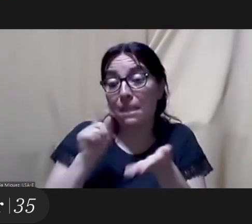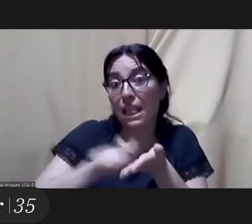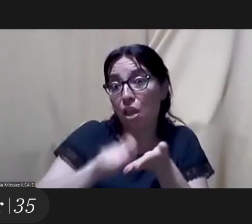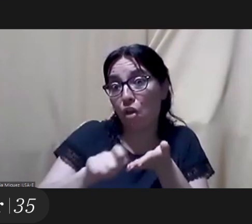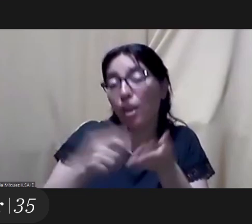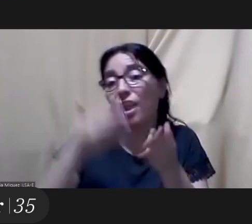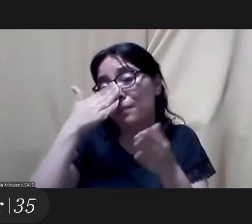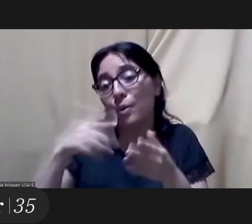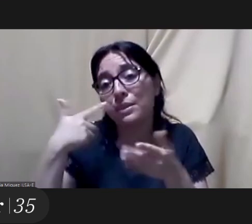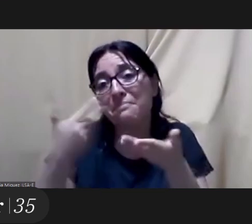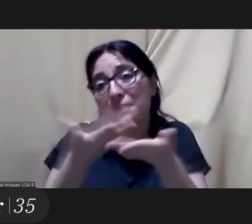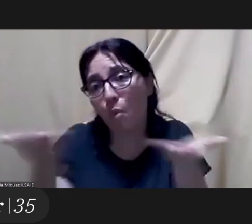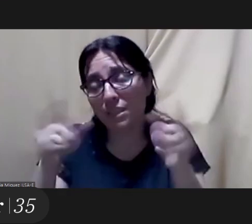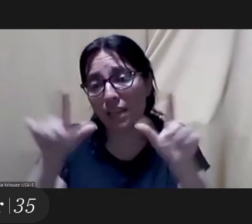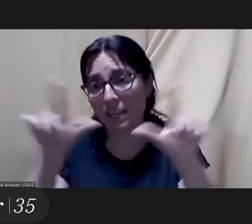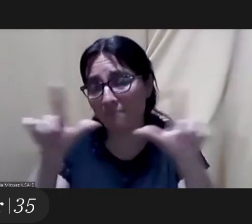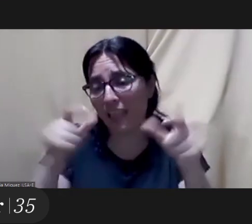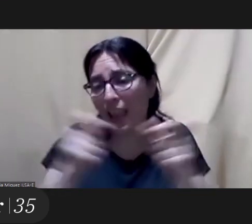behind and in front of the camera